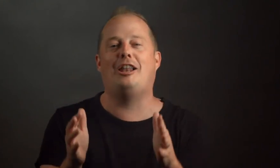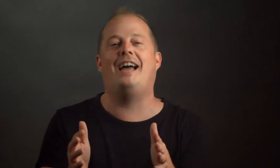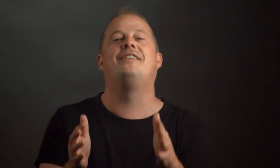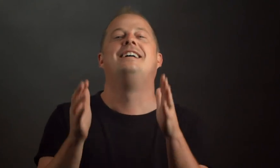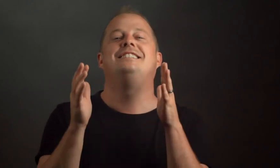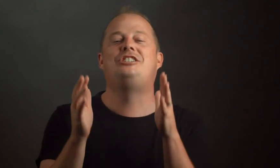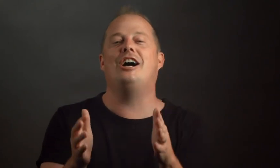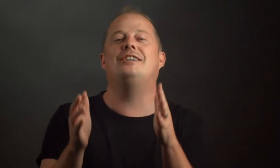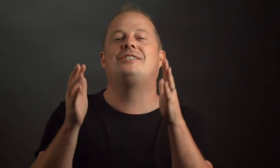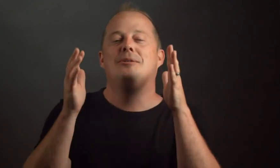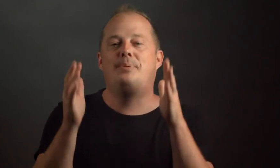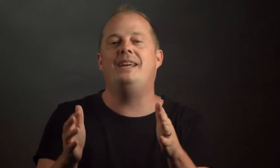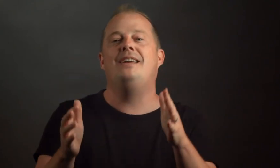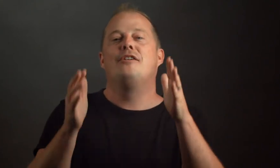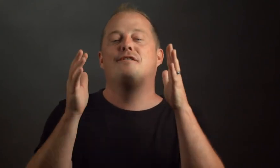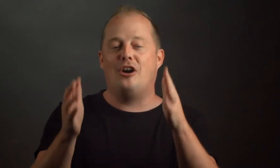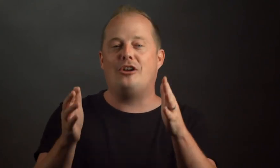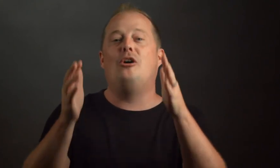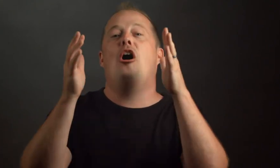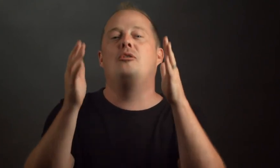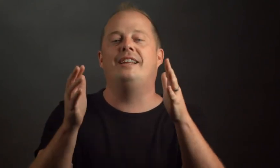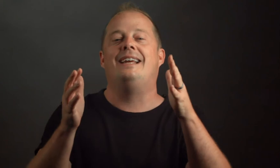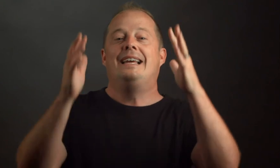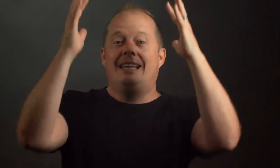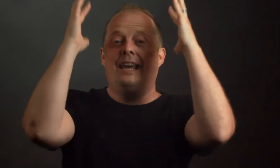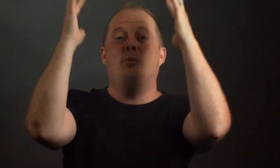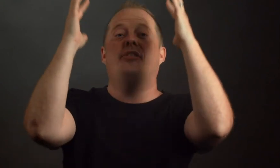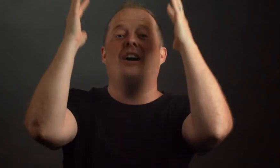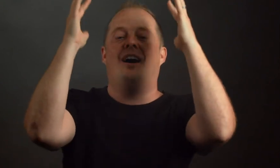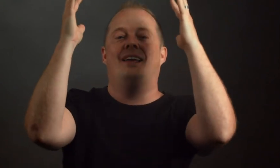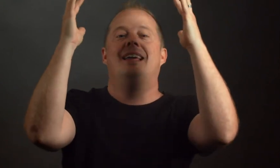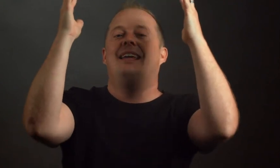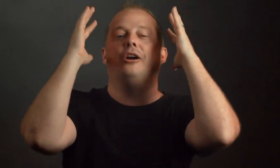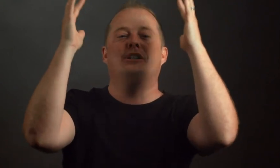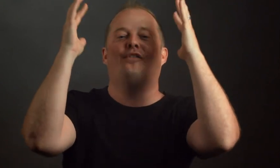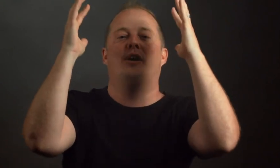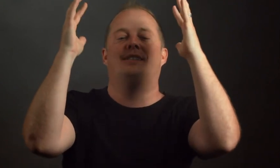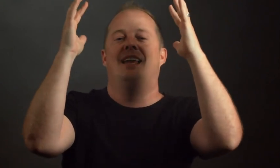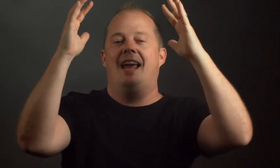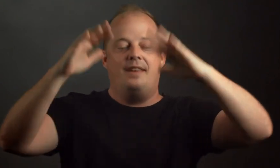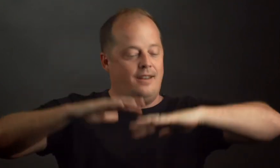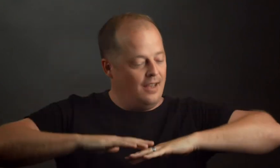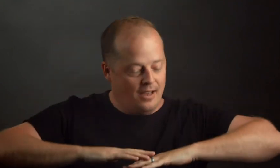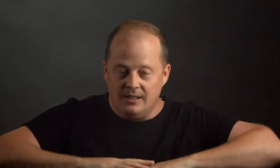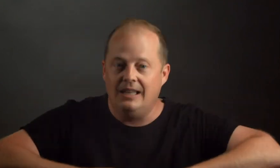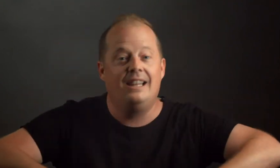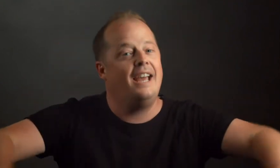life just be vertical only get with god hear his voice and then lay